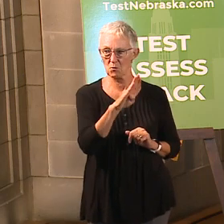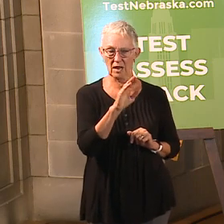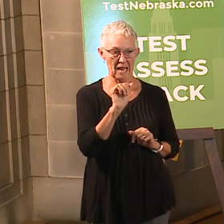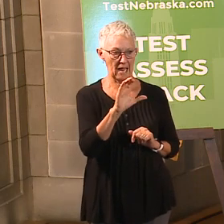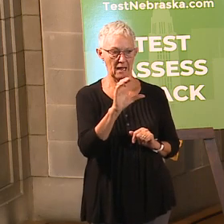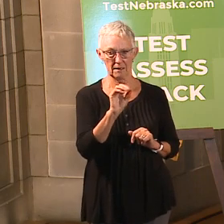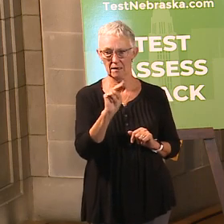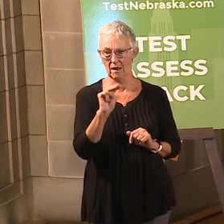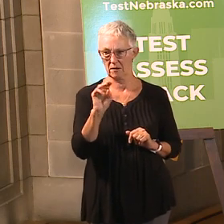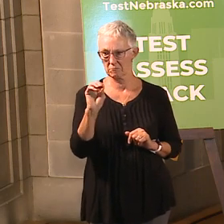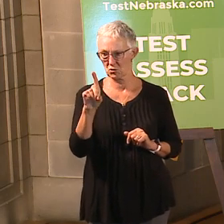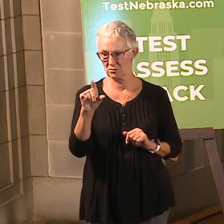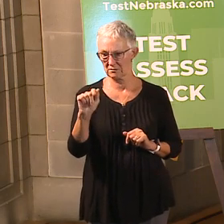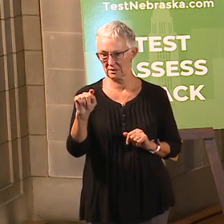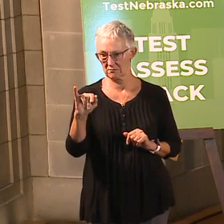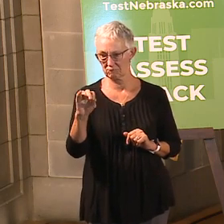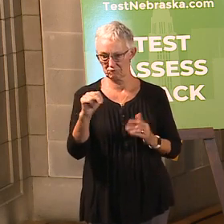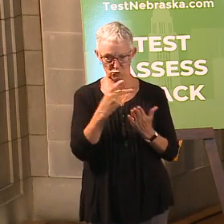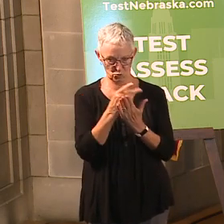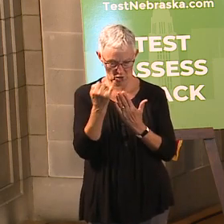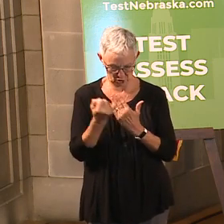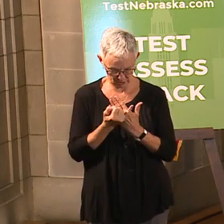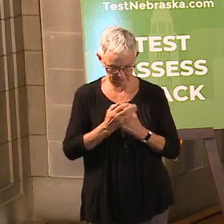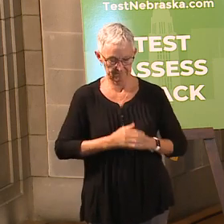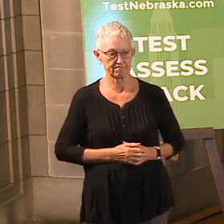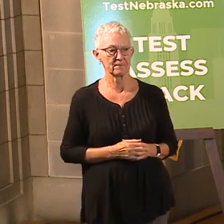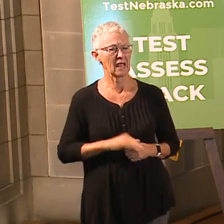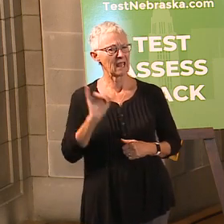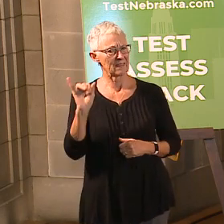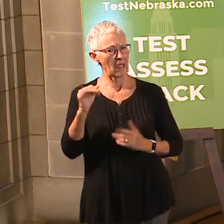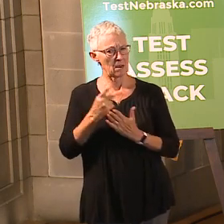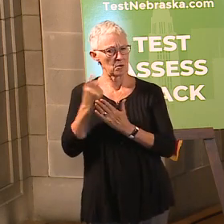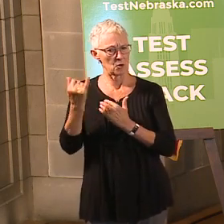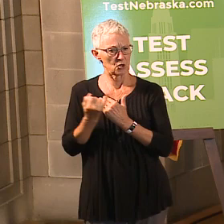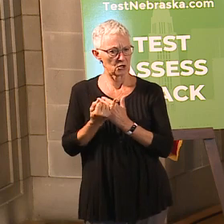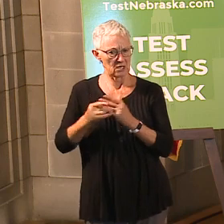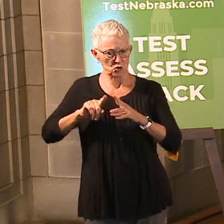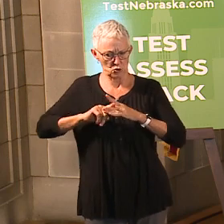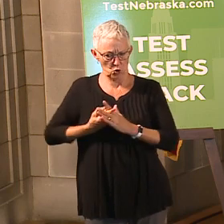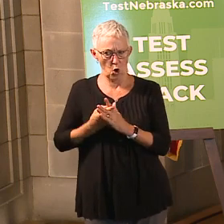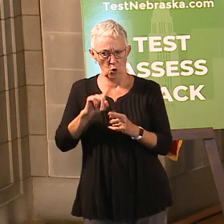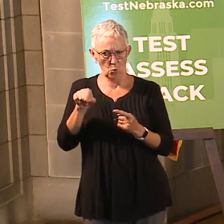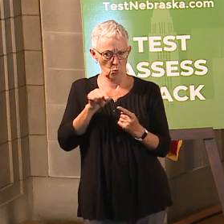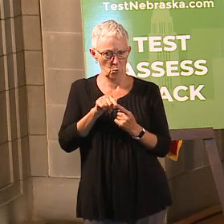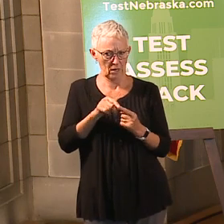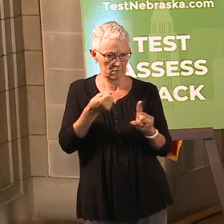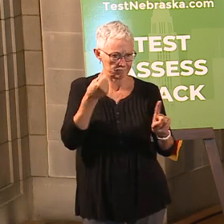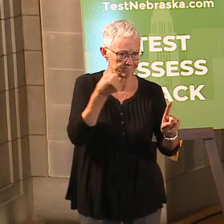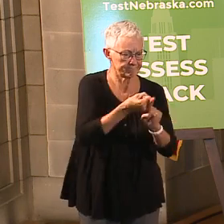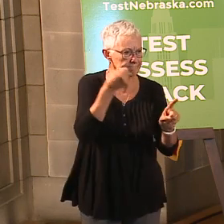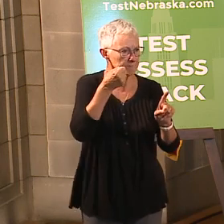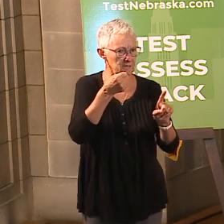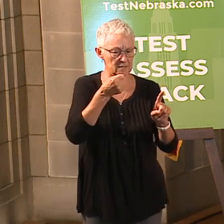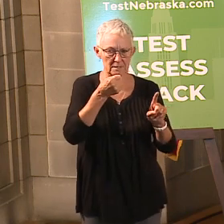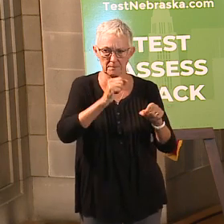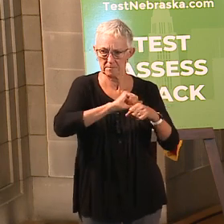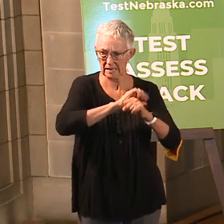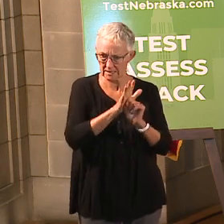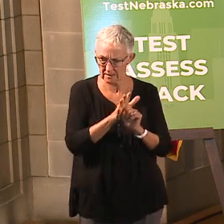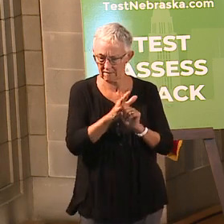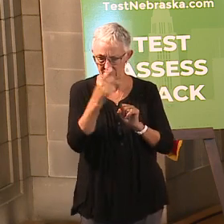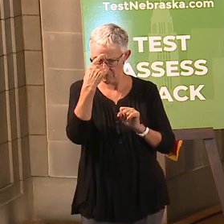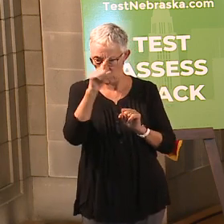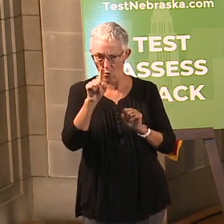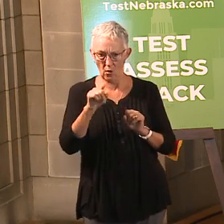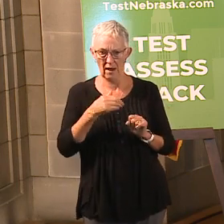So this was a project that we put in place at the beginning of the pandemic as part of our six pillars for how we're supporting our